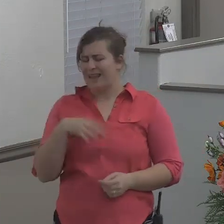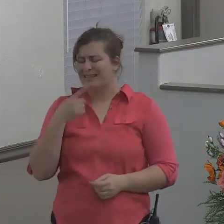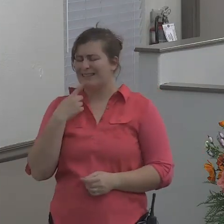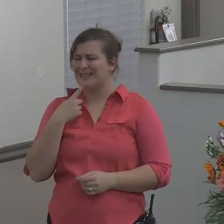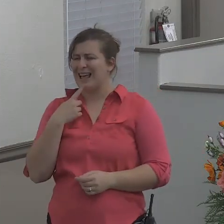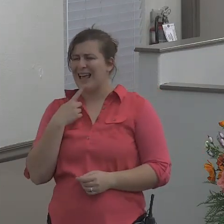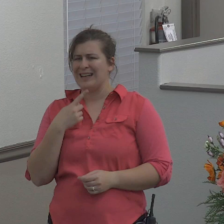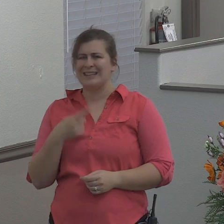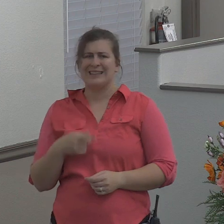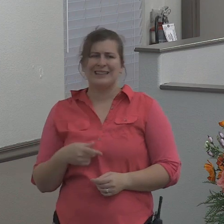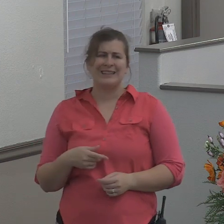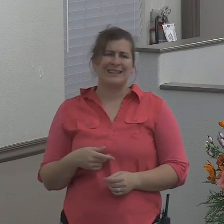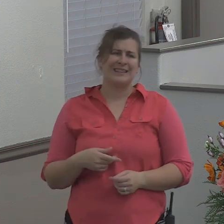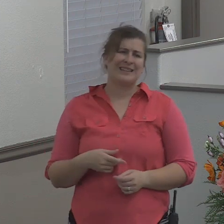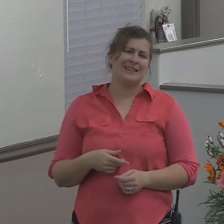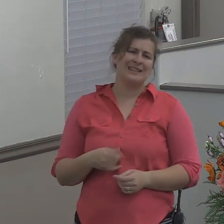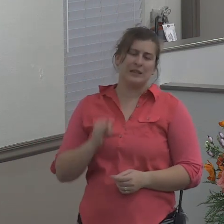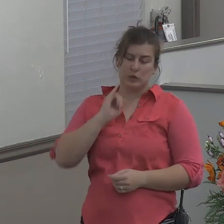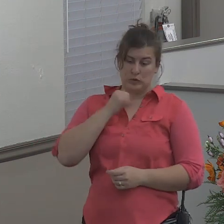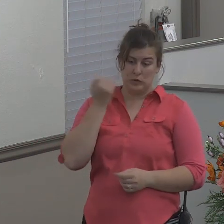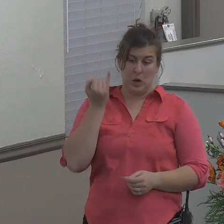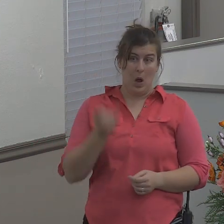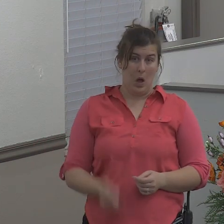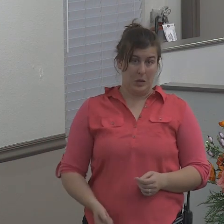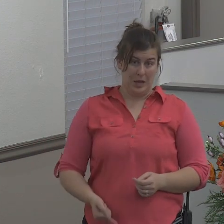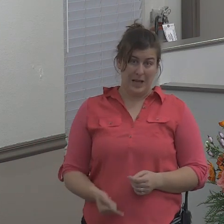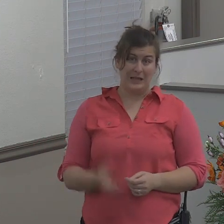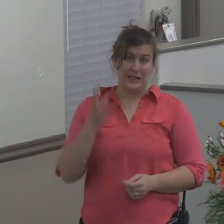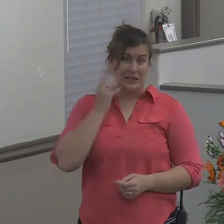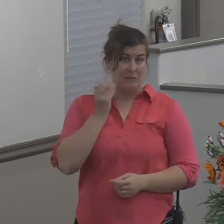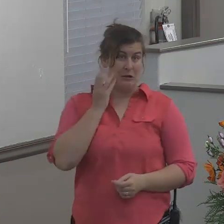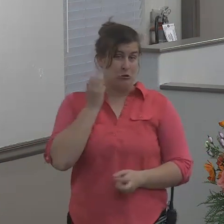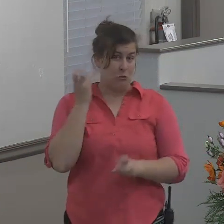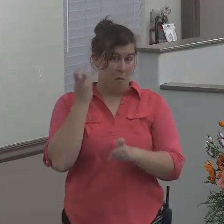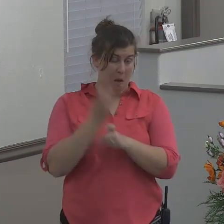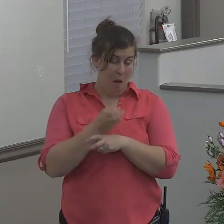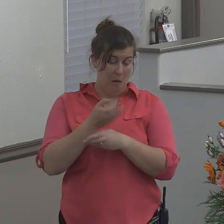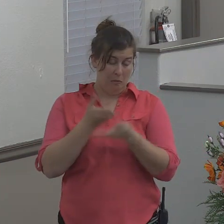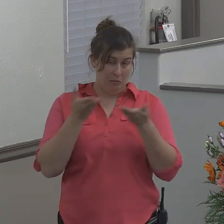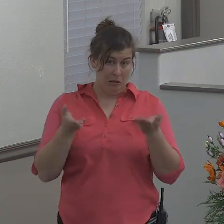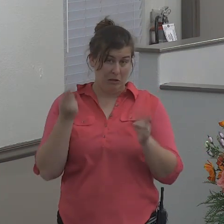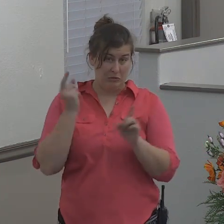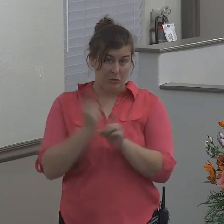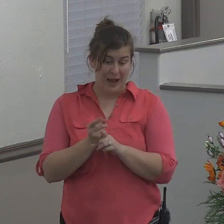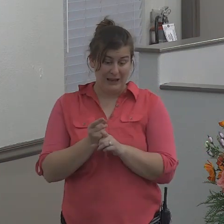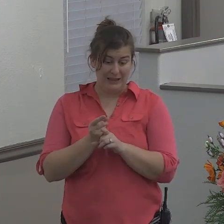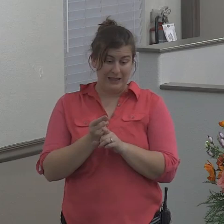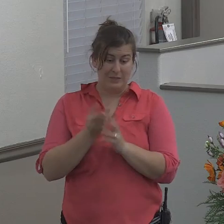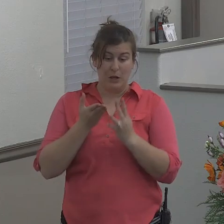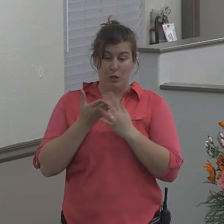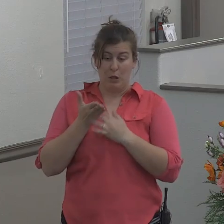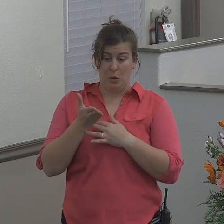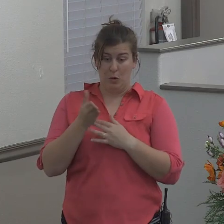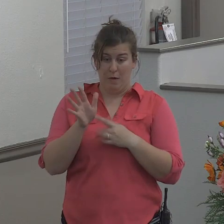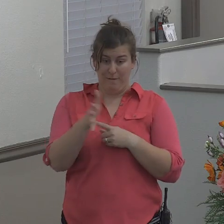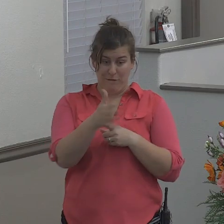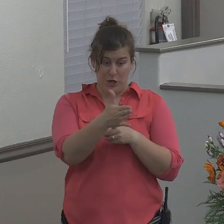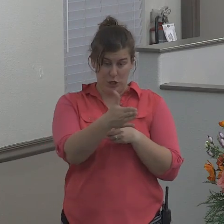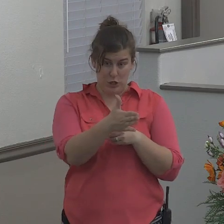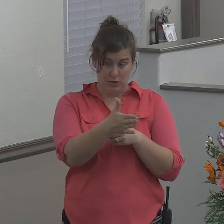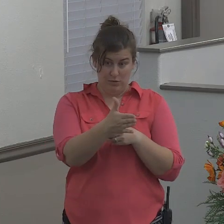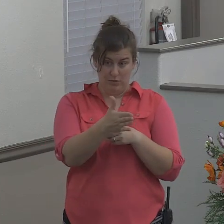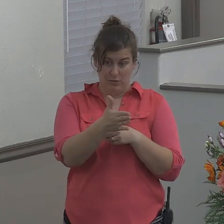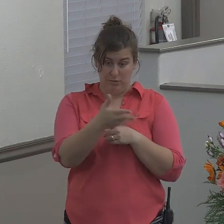think you'll agree that Jonah has really been through the mill in fact he's been through a fish he's had quite an experience